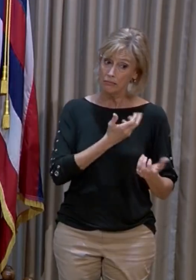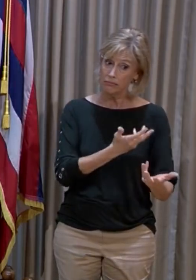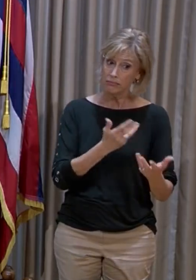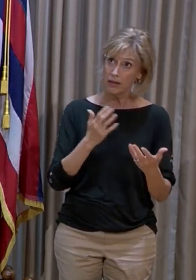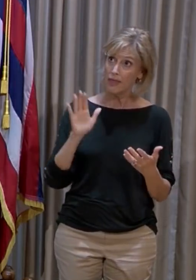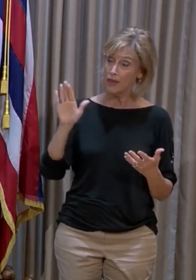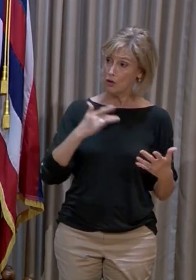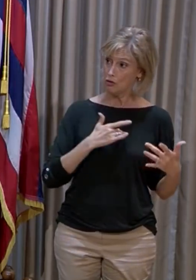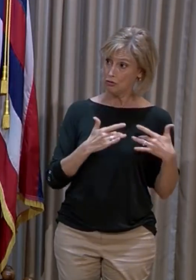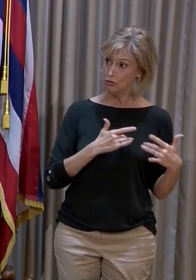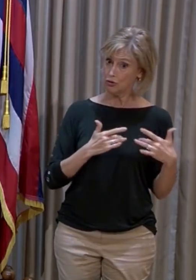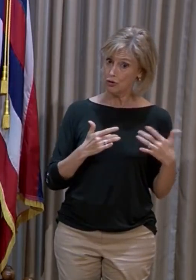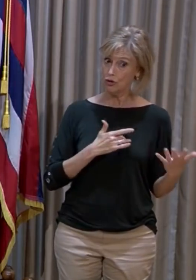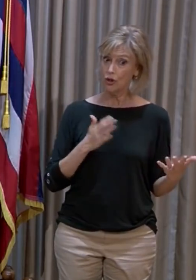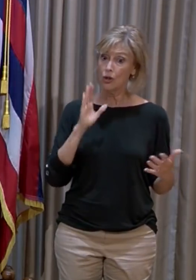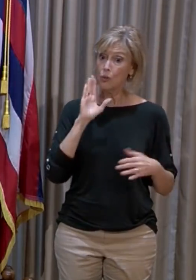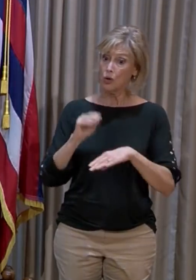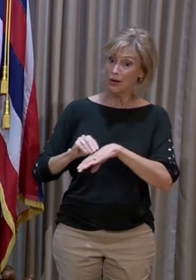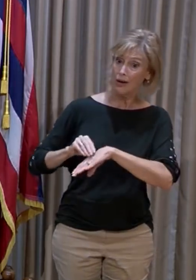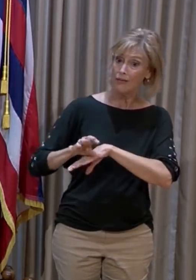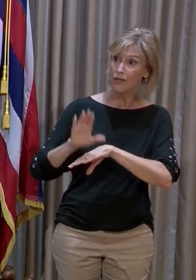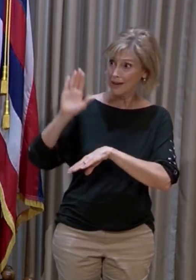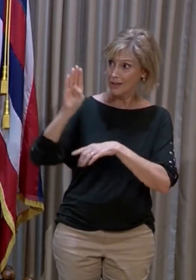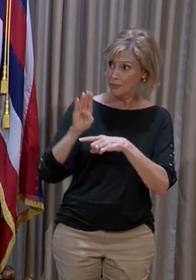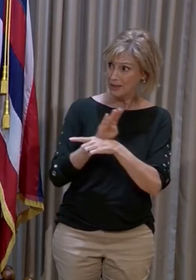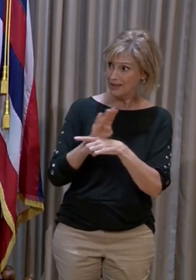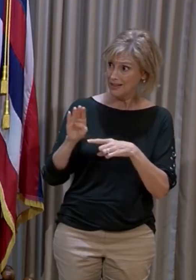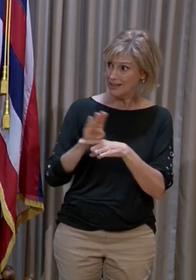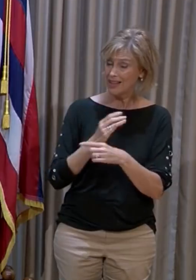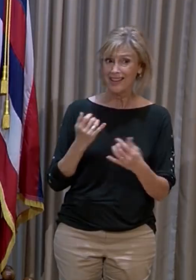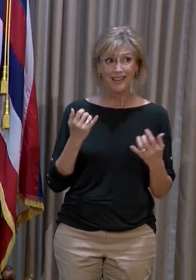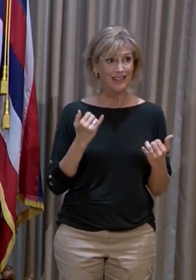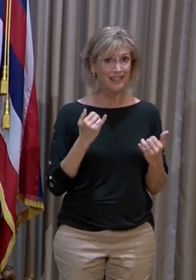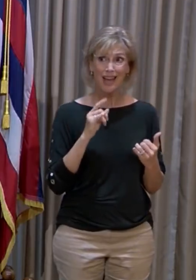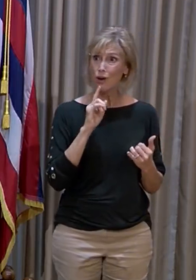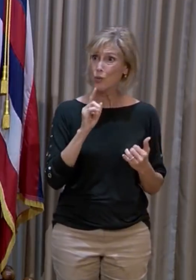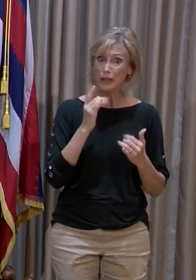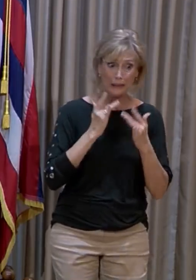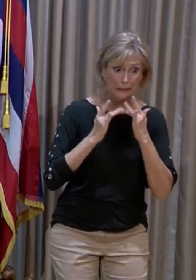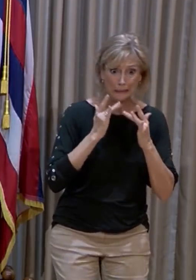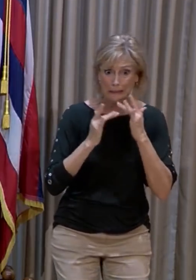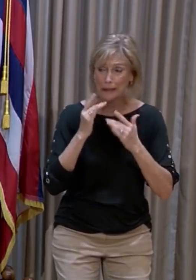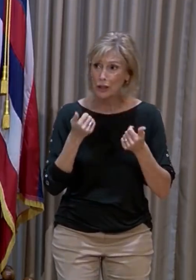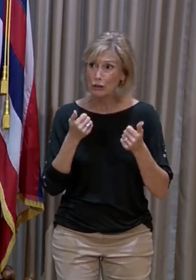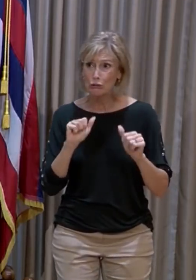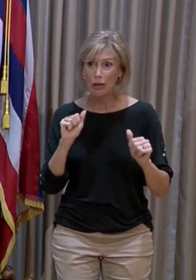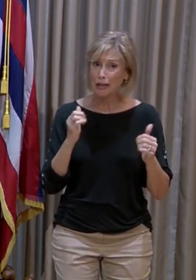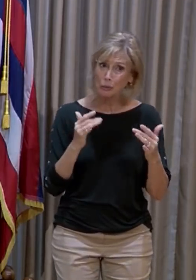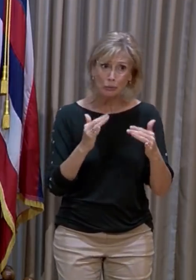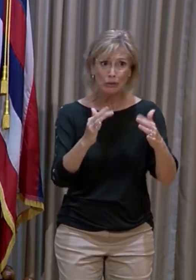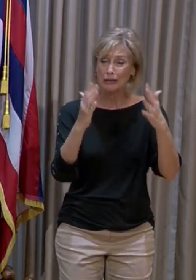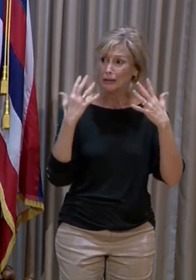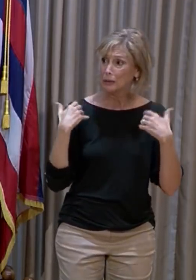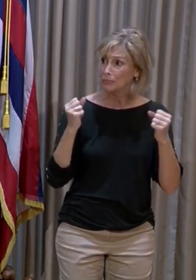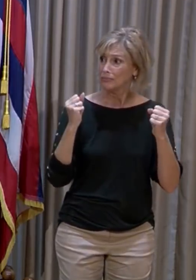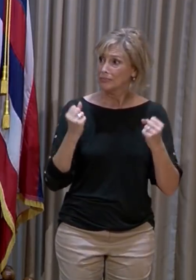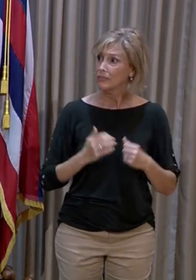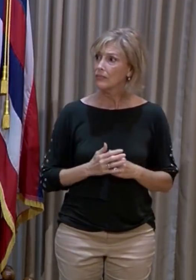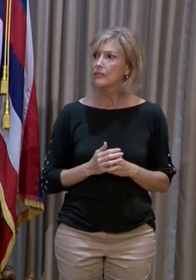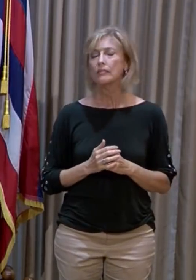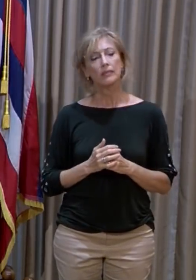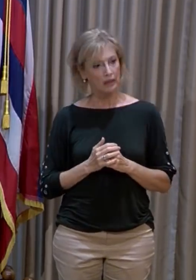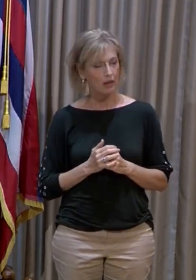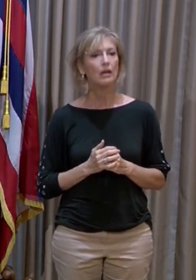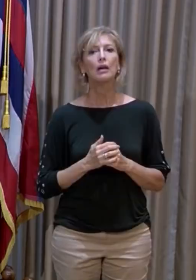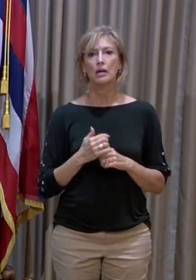that this would affect their business at a time when they're really just trying to bounce back? Certainly, I